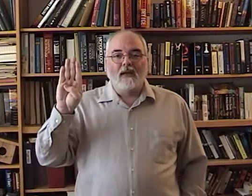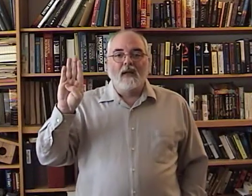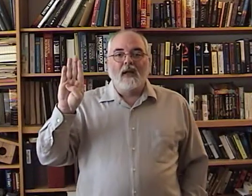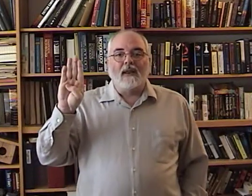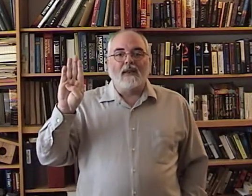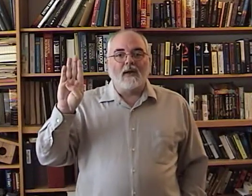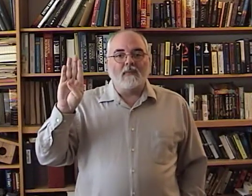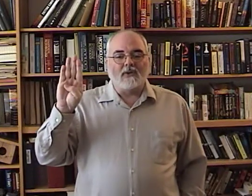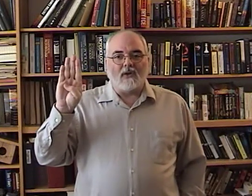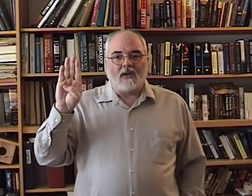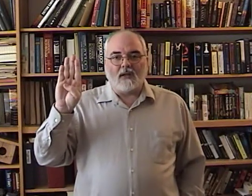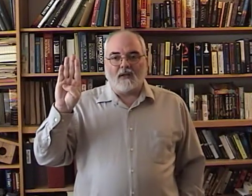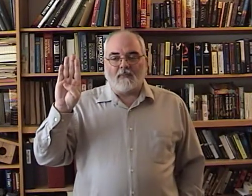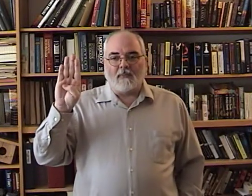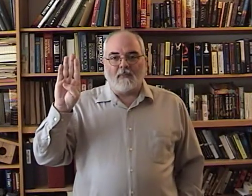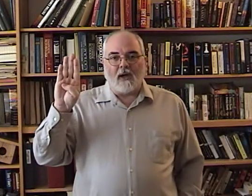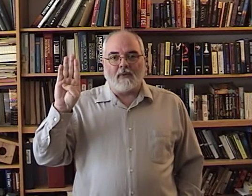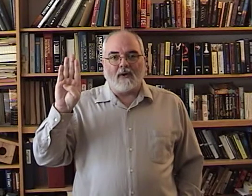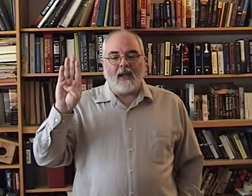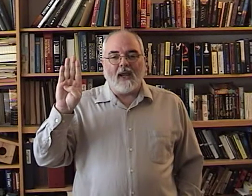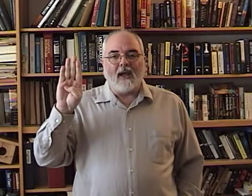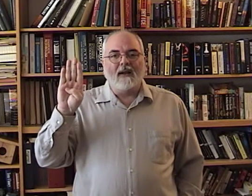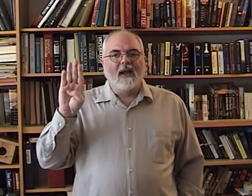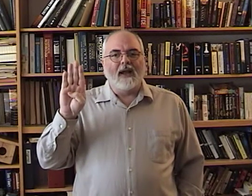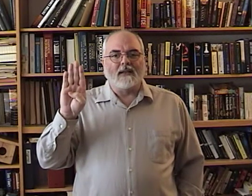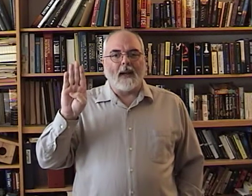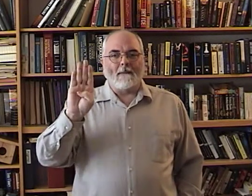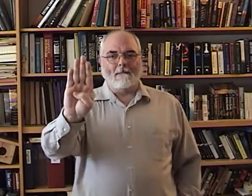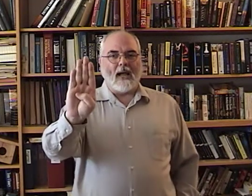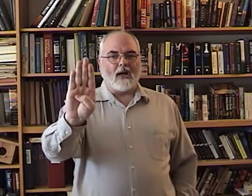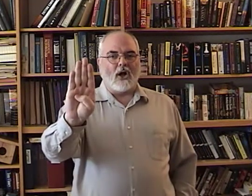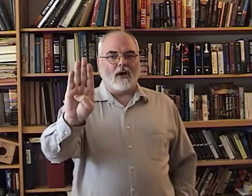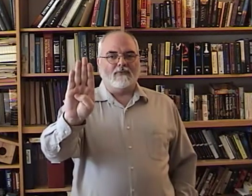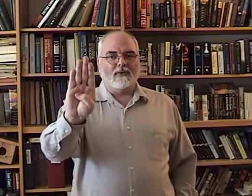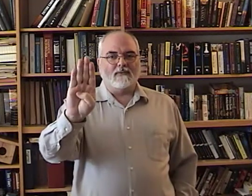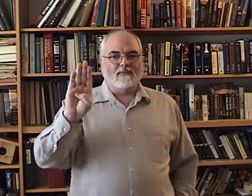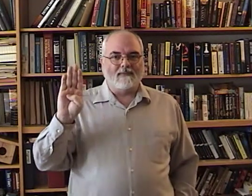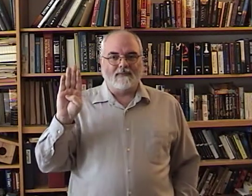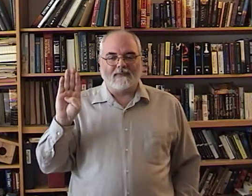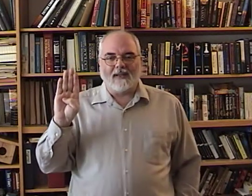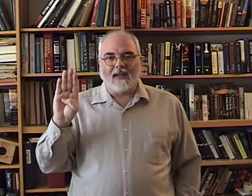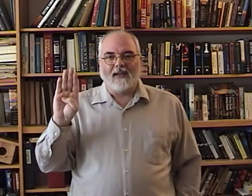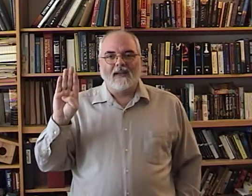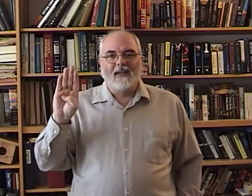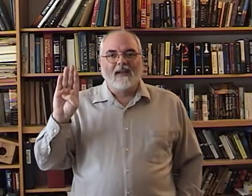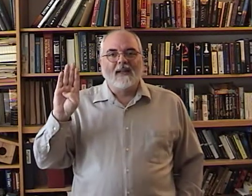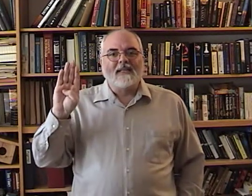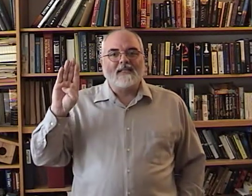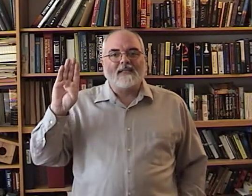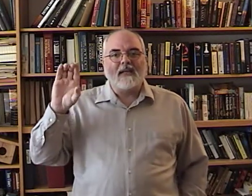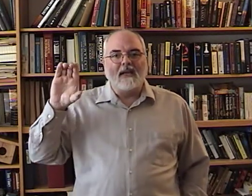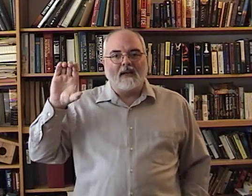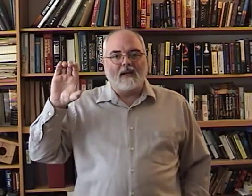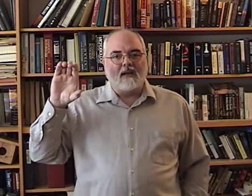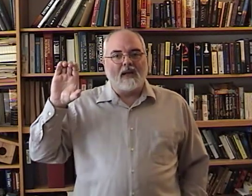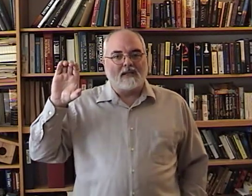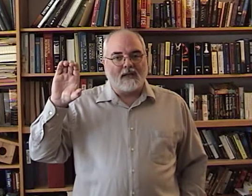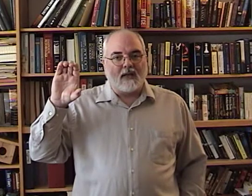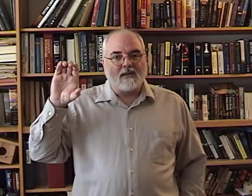the thumb is crossing the palm of your hand. It's like, back off. Okay? C is the letter